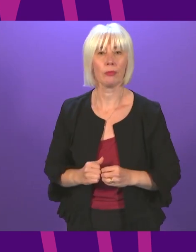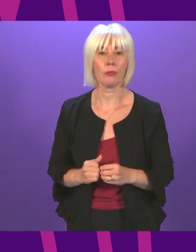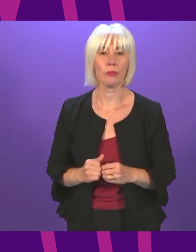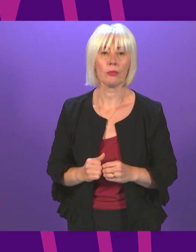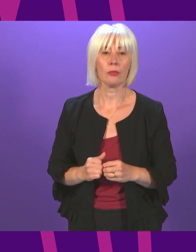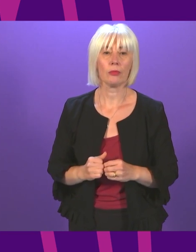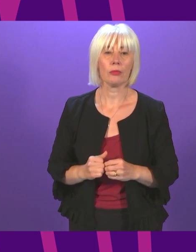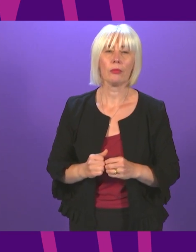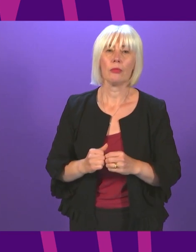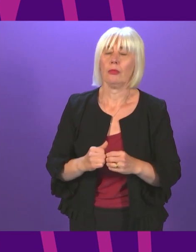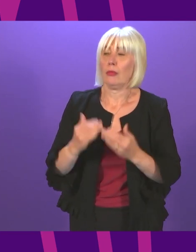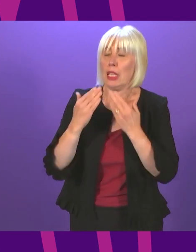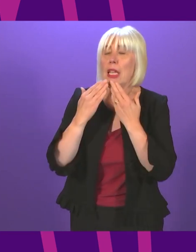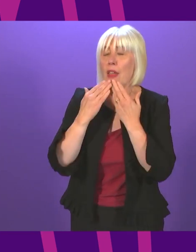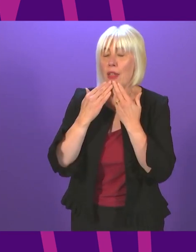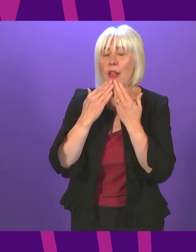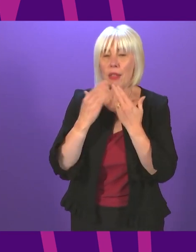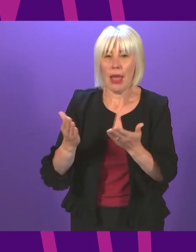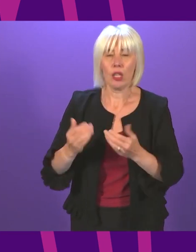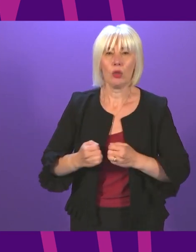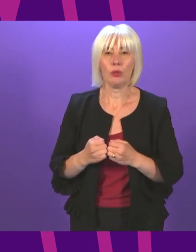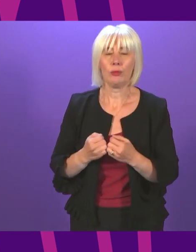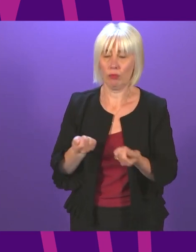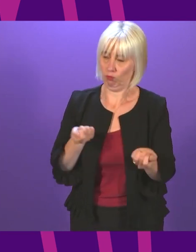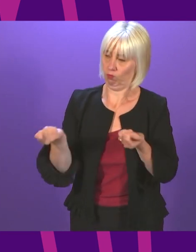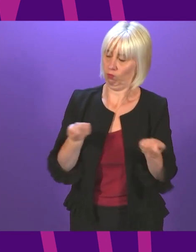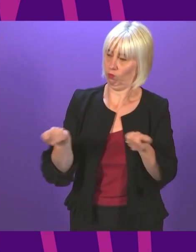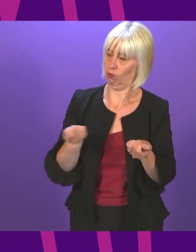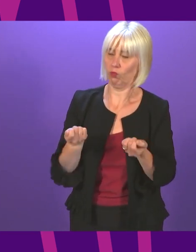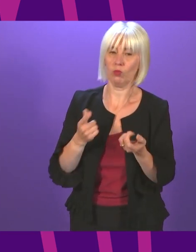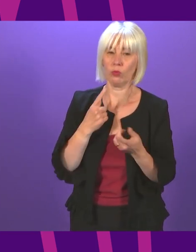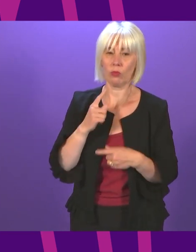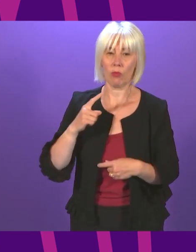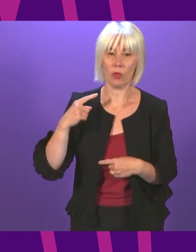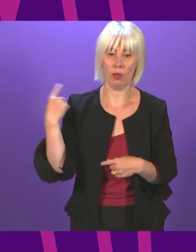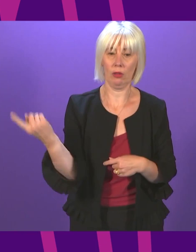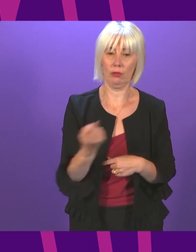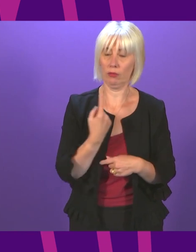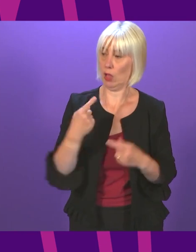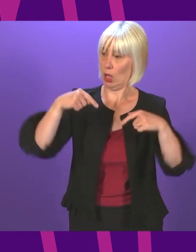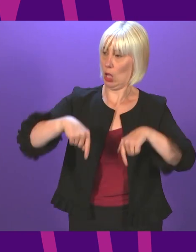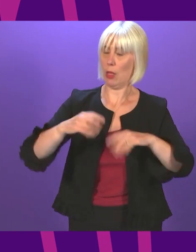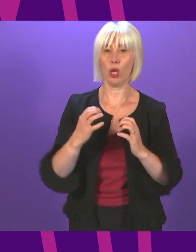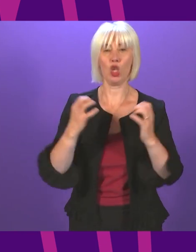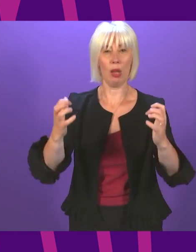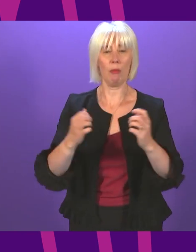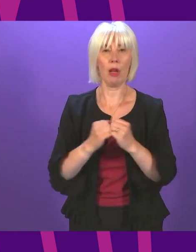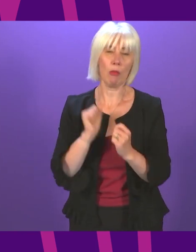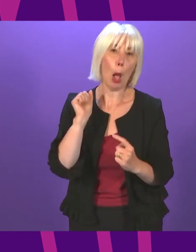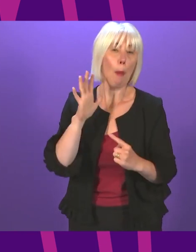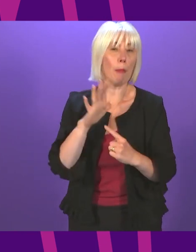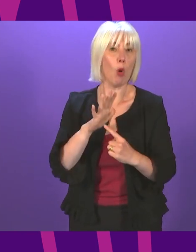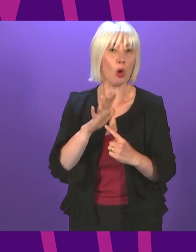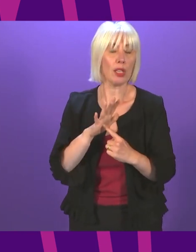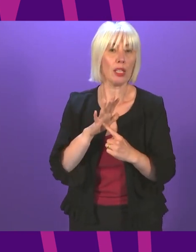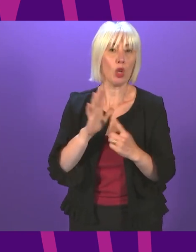Thank you for the majority of the members in this duly elected chamber the most important step we can take